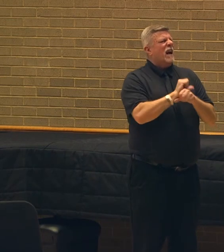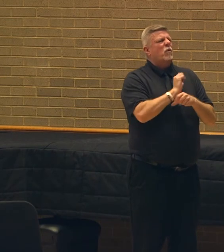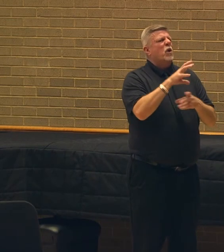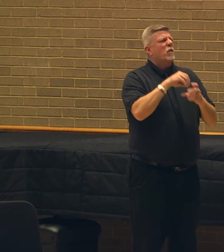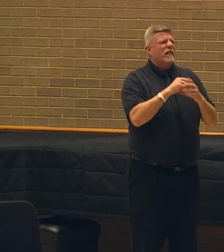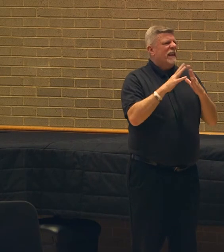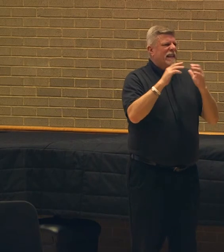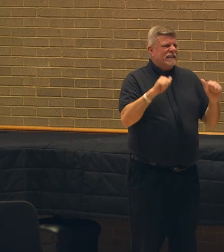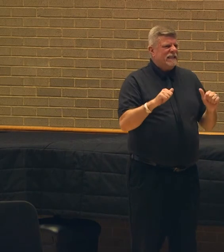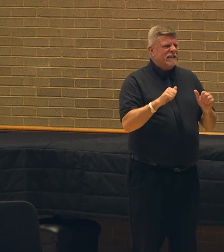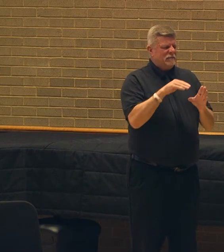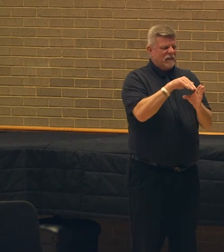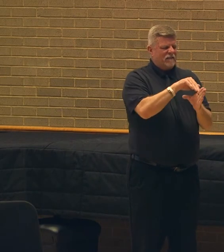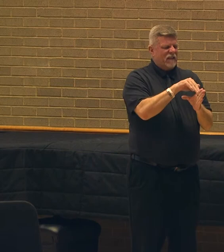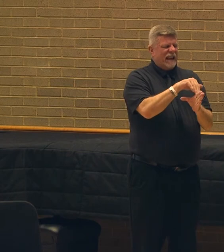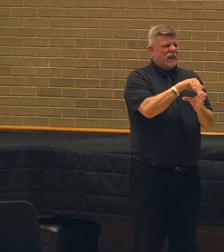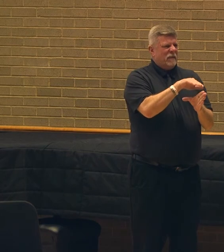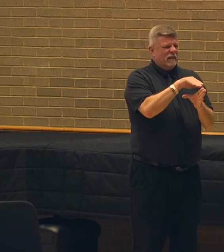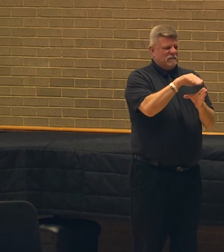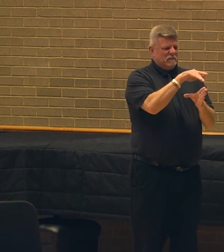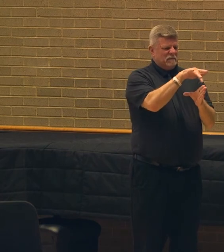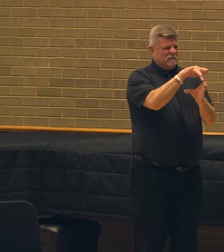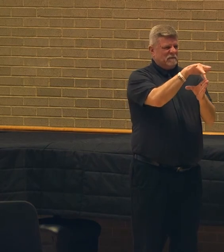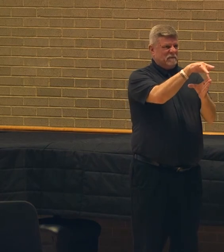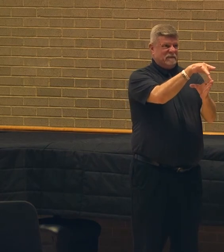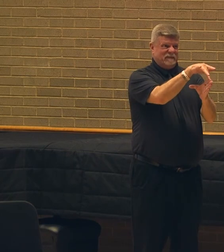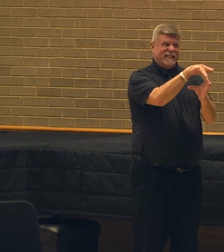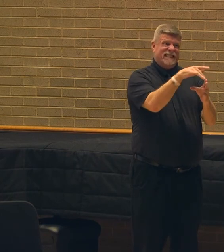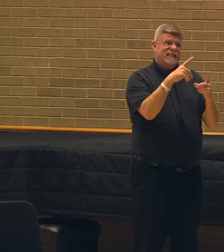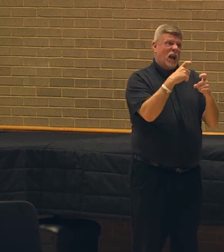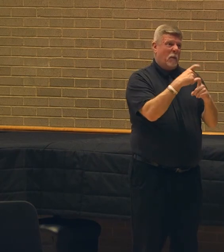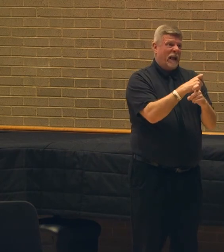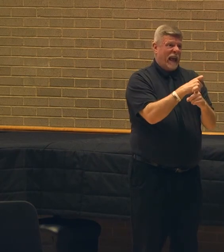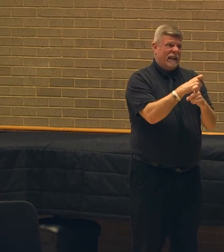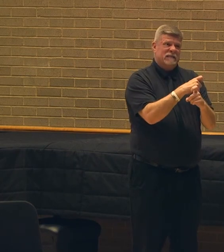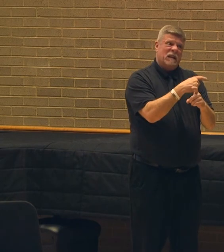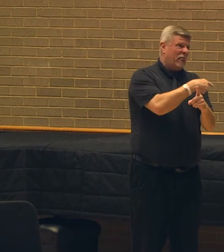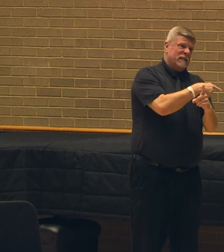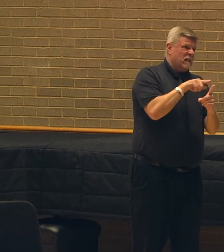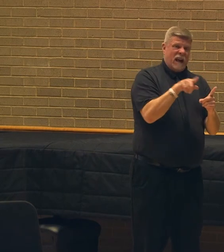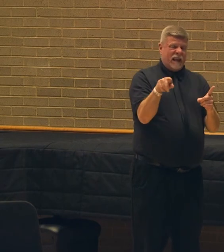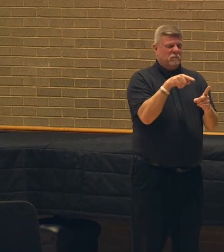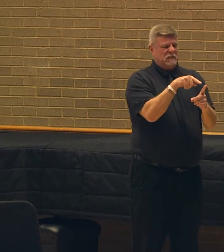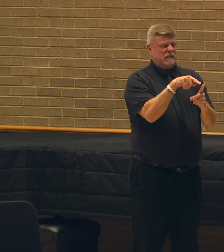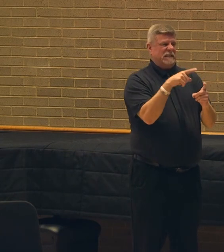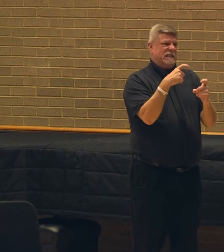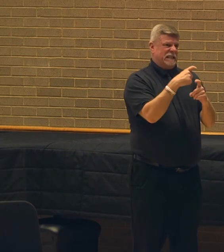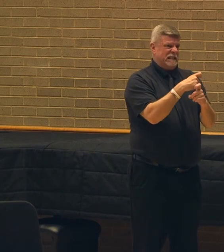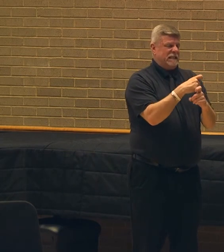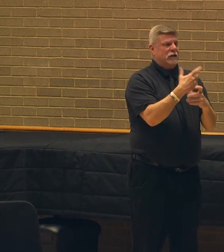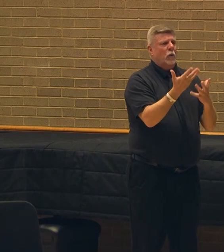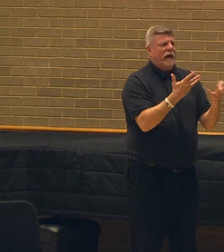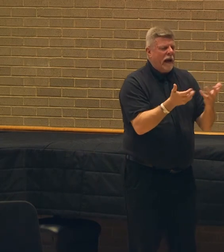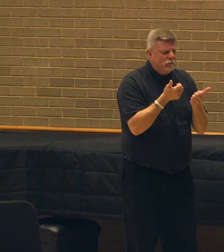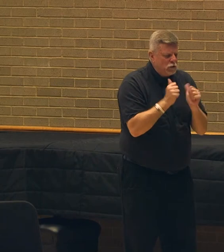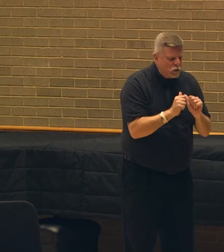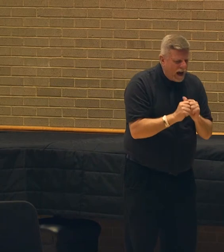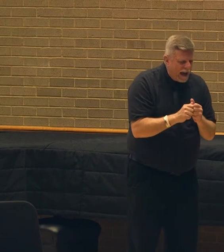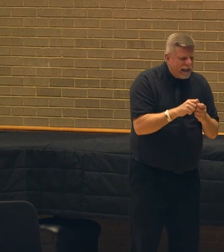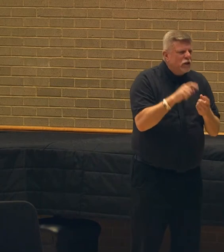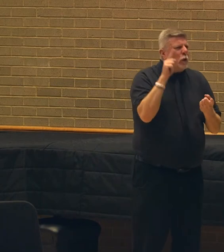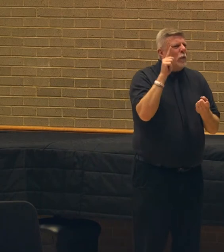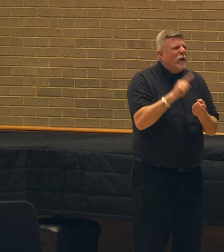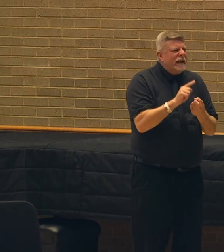Flying in the middle is complicated. And so here I am, decentralizing Eurocentricity in my dancing